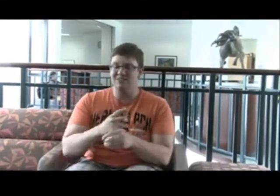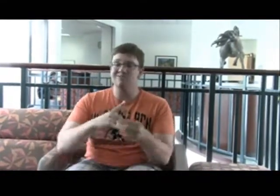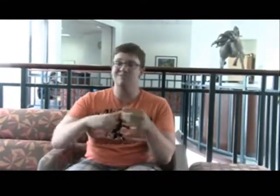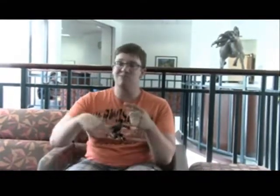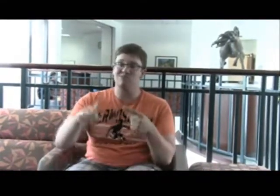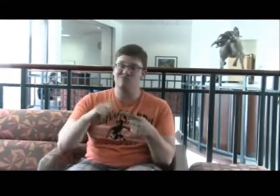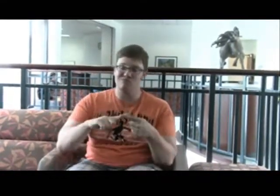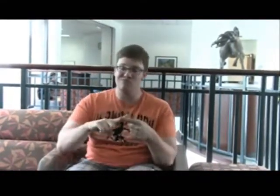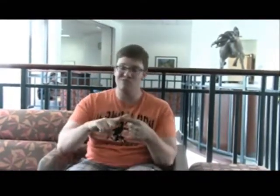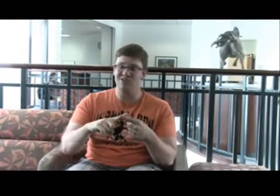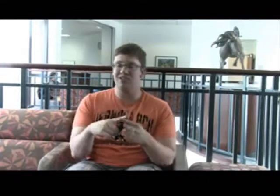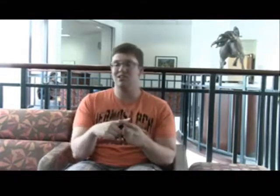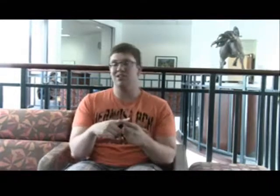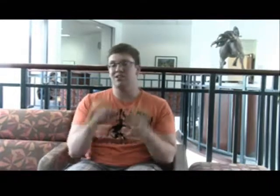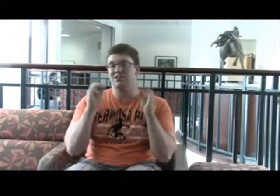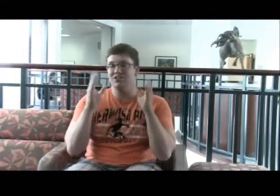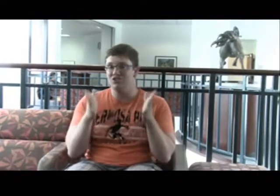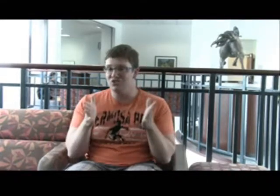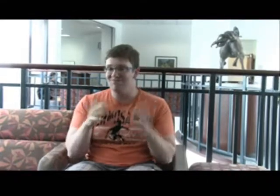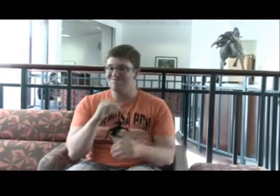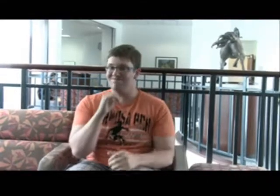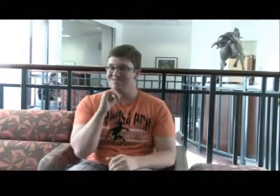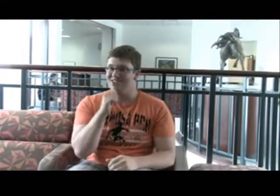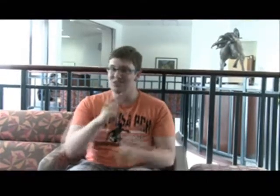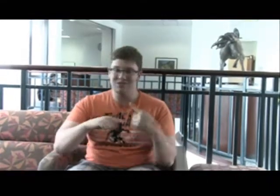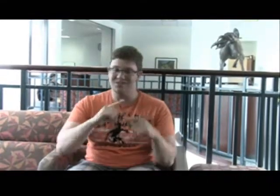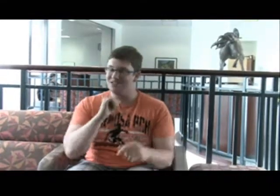It's especially difficult because most of teachers don't know how to sign either.